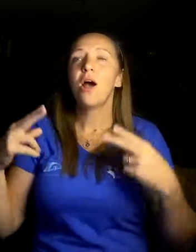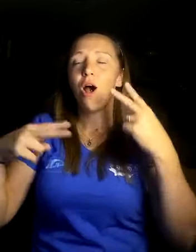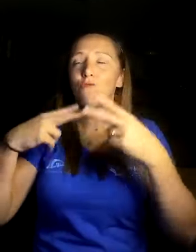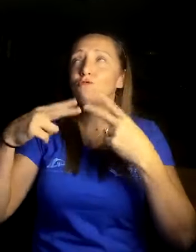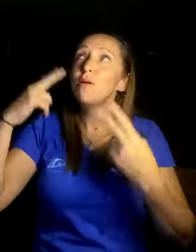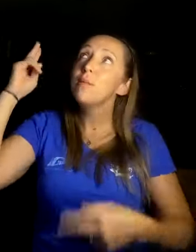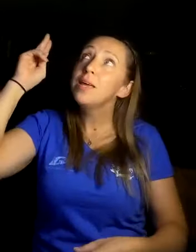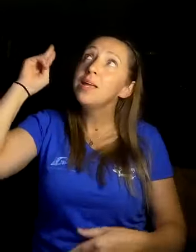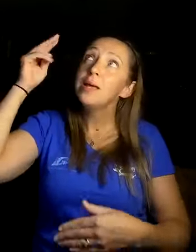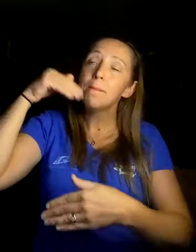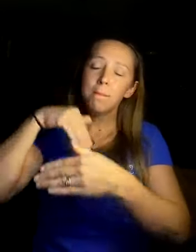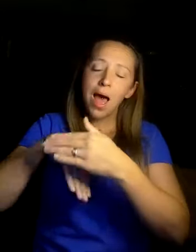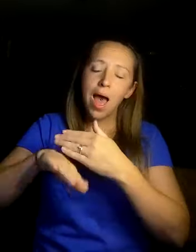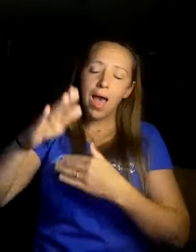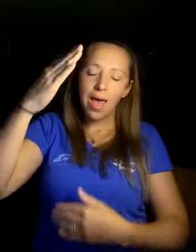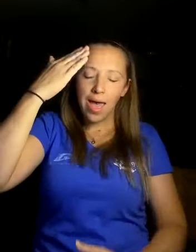will repeat in my head